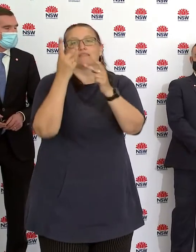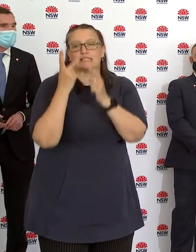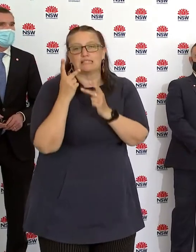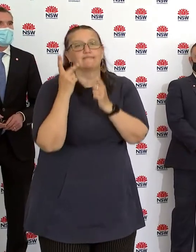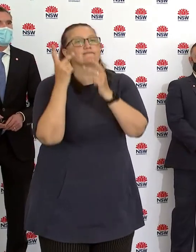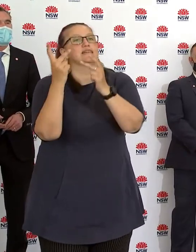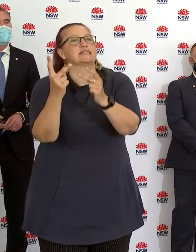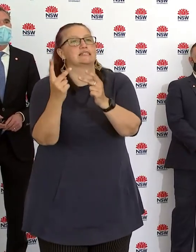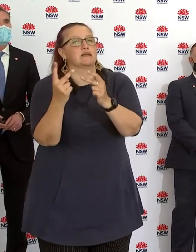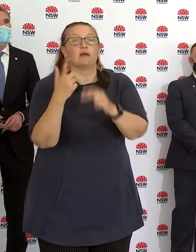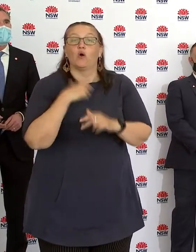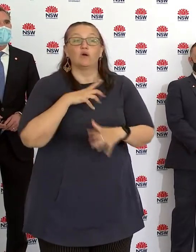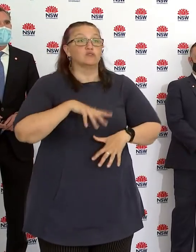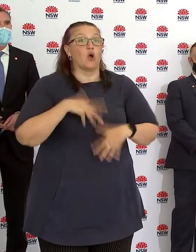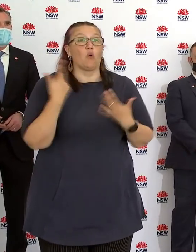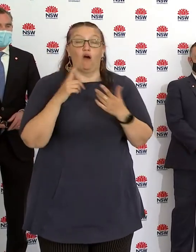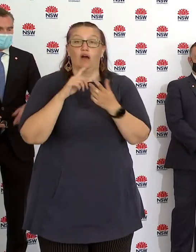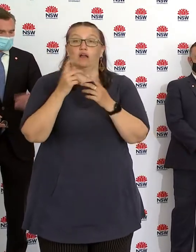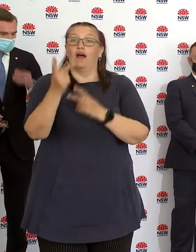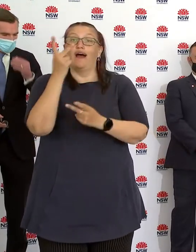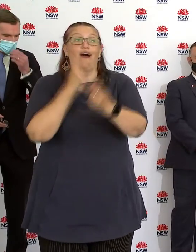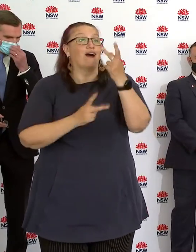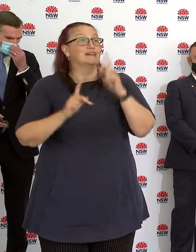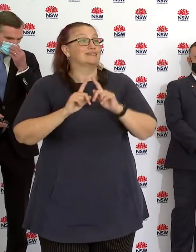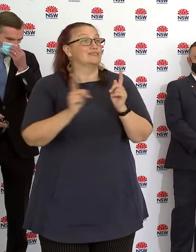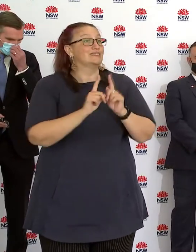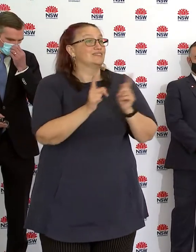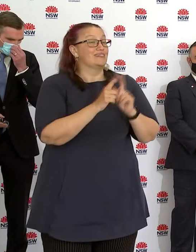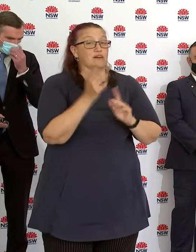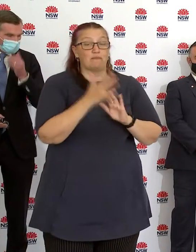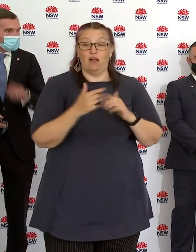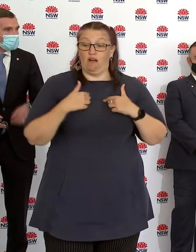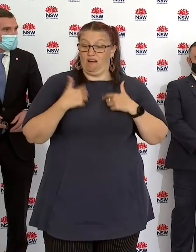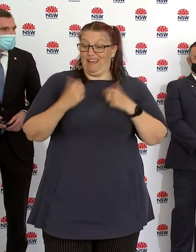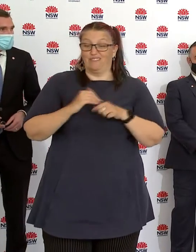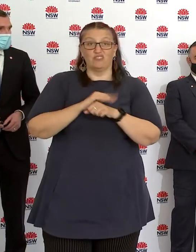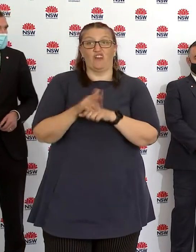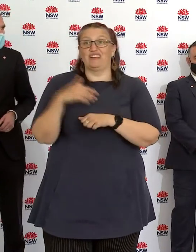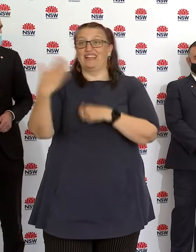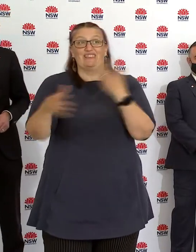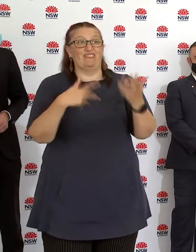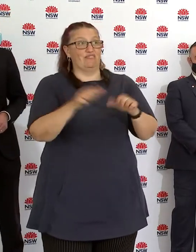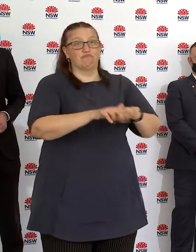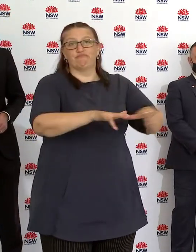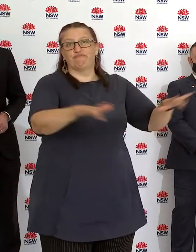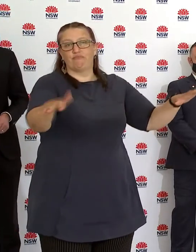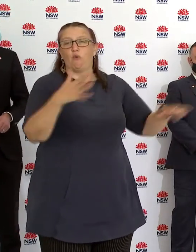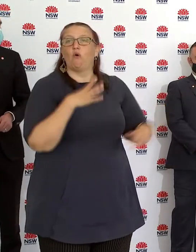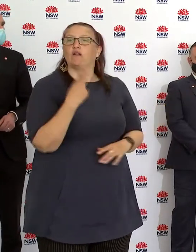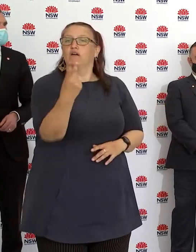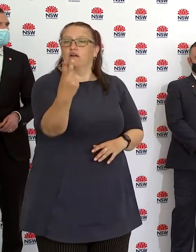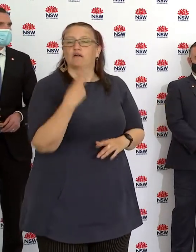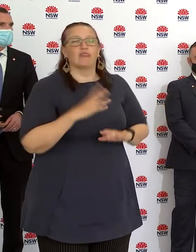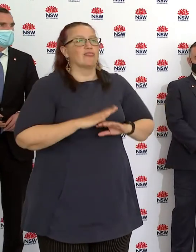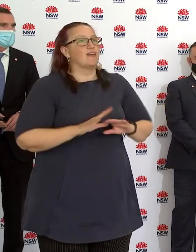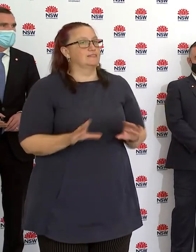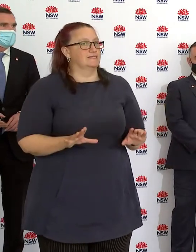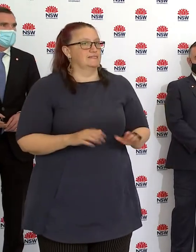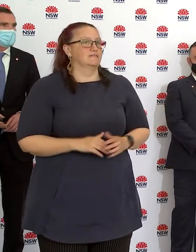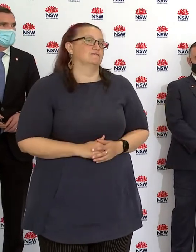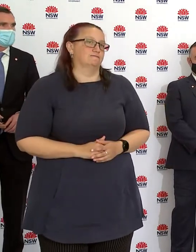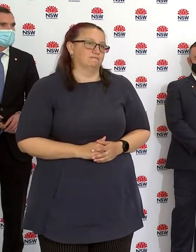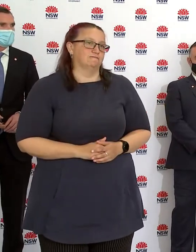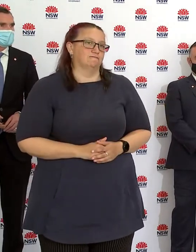sure that we don't spread the virus. Because unfortunately, we know, again, that apart from workplaces, where critical work has to occur,